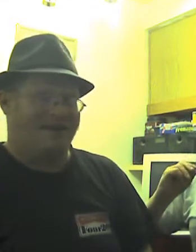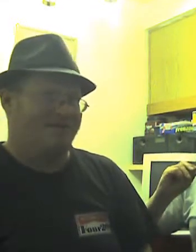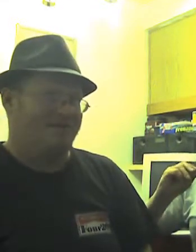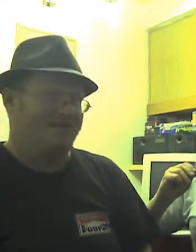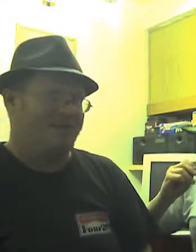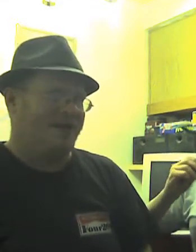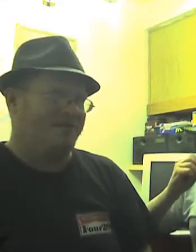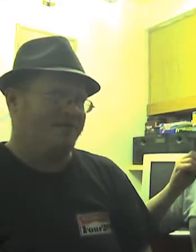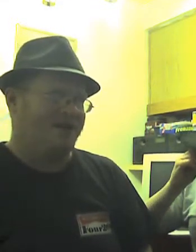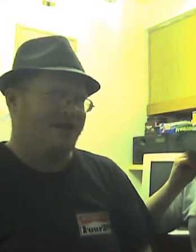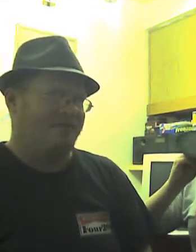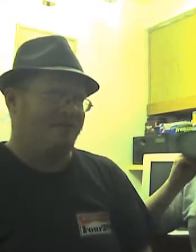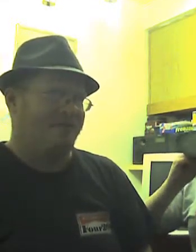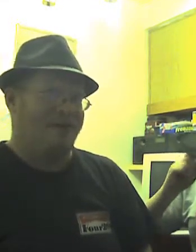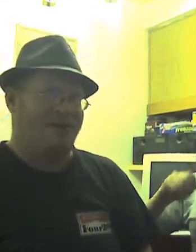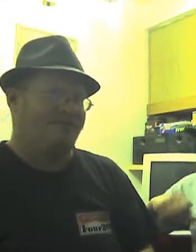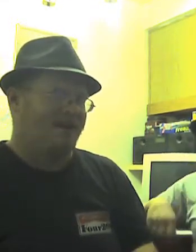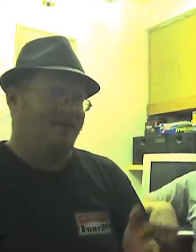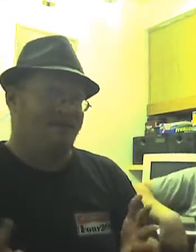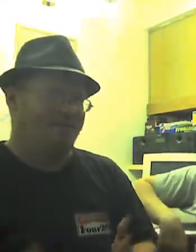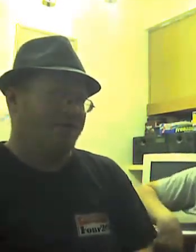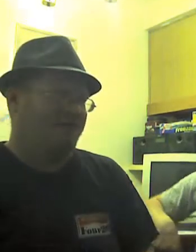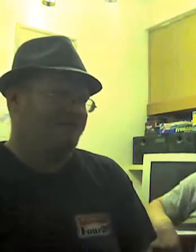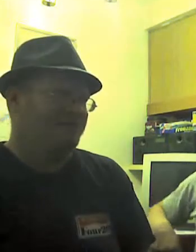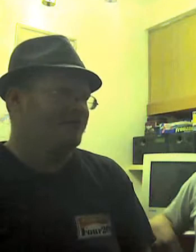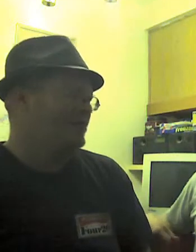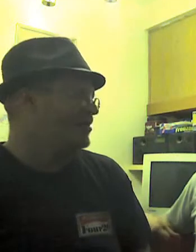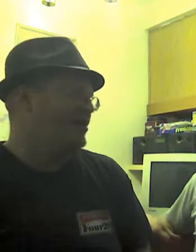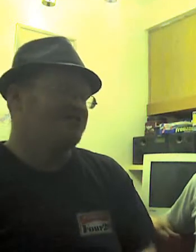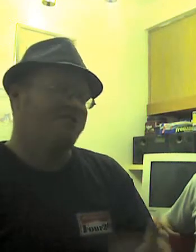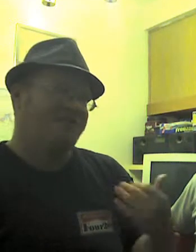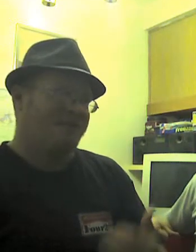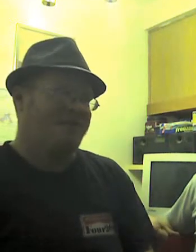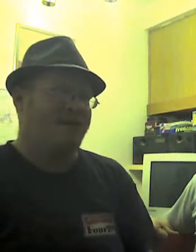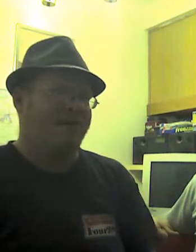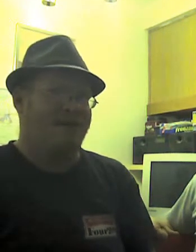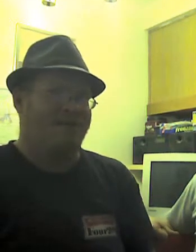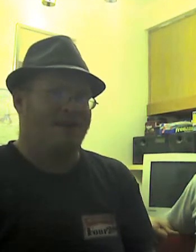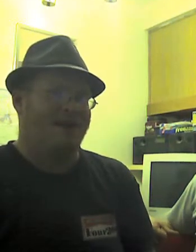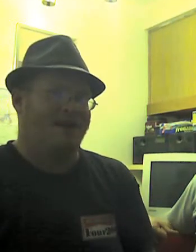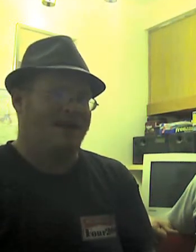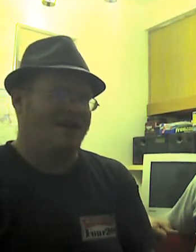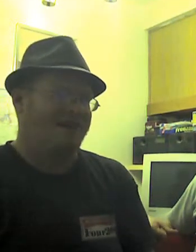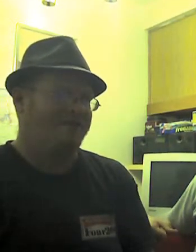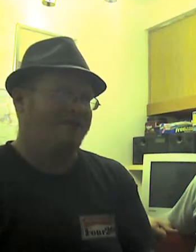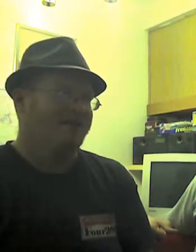it's just a matter of time before it pops out and is unreplaceable. Then she's going to be walking around blind and hating everything.